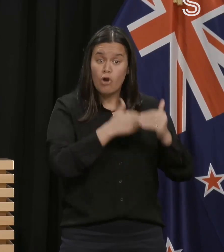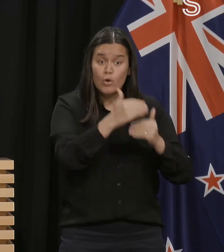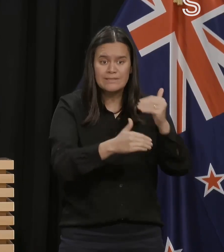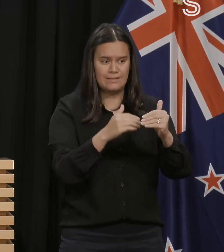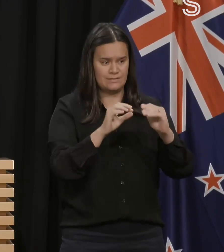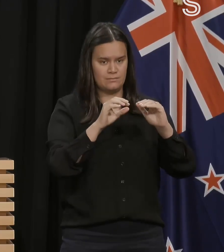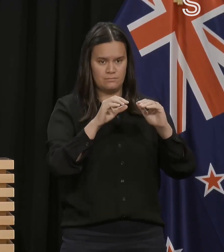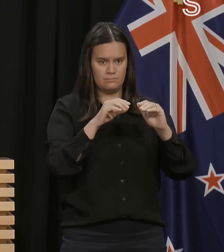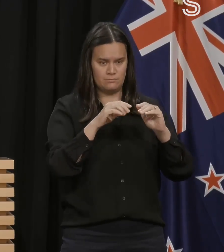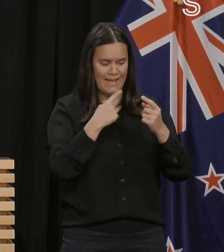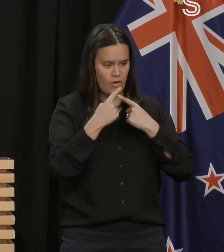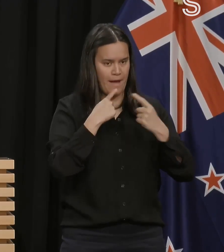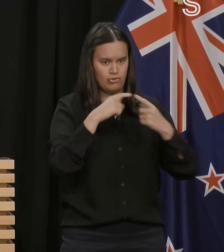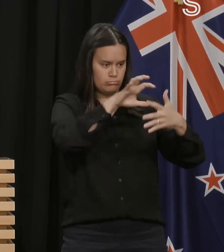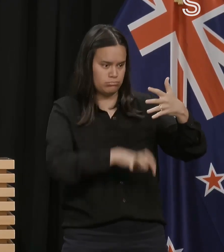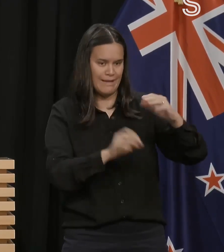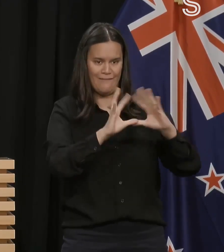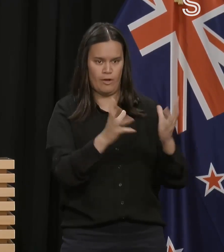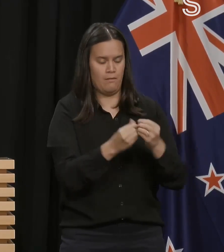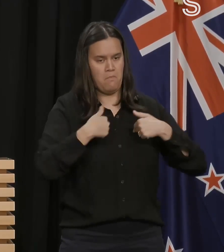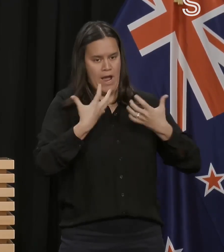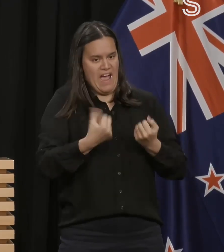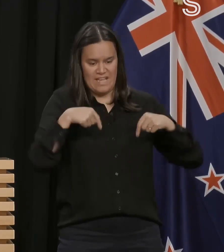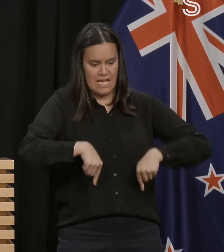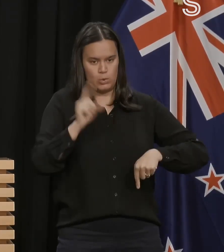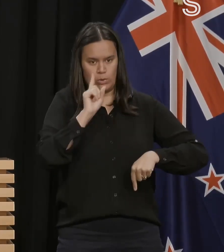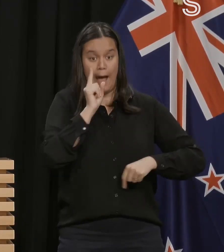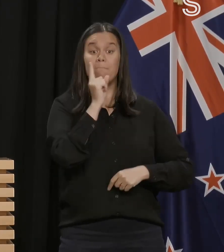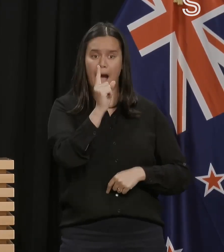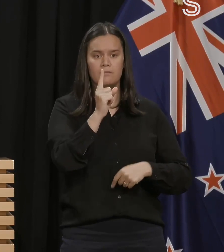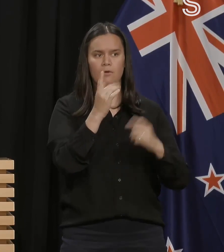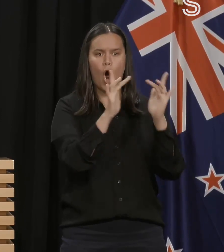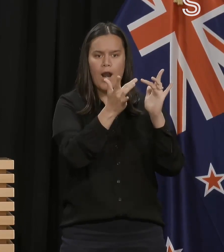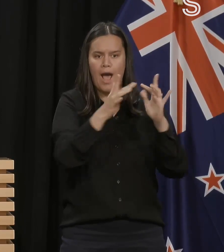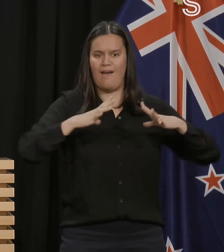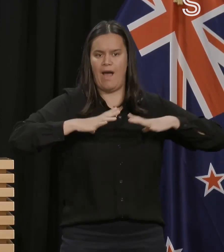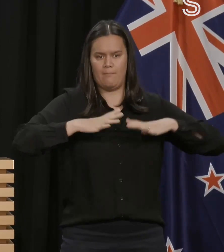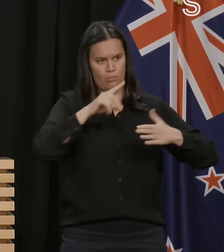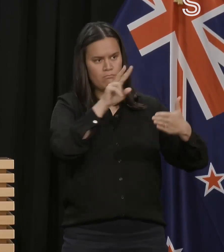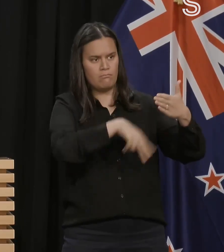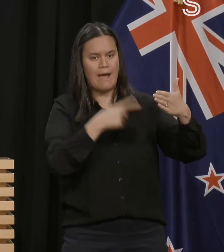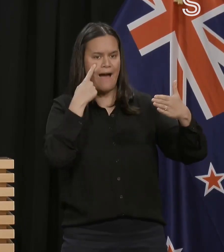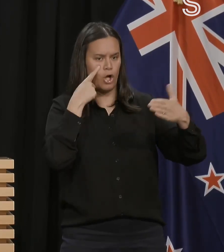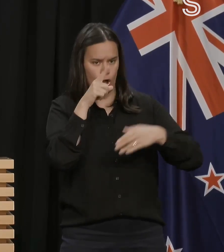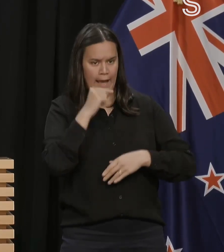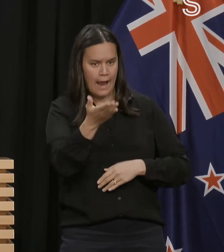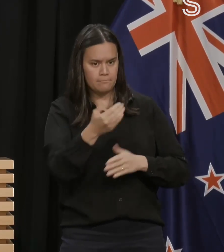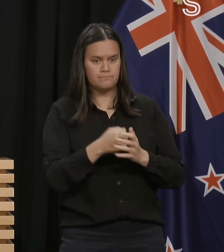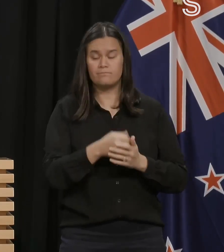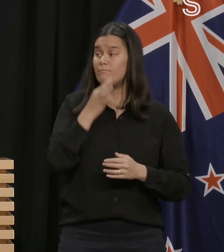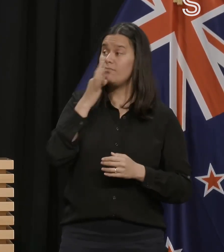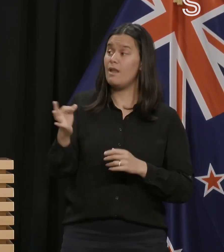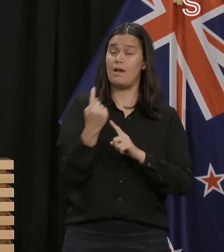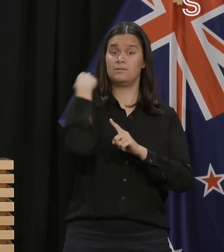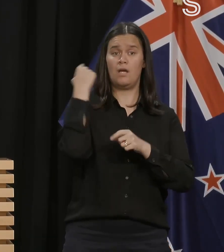and verse in front of me, but it's available, anybody can look it up and see what that process is. Just one follow-up, you described that you thought some of Posey